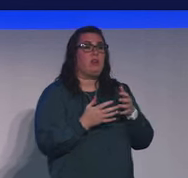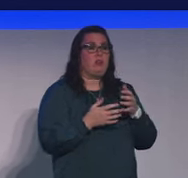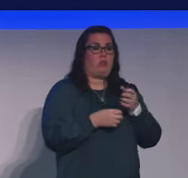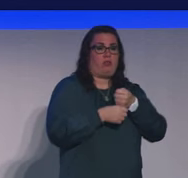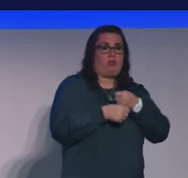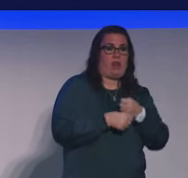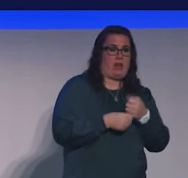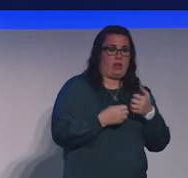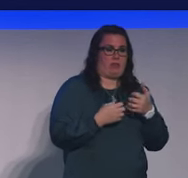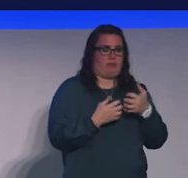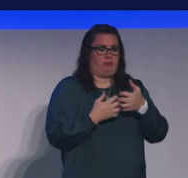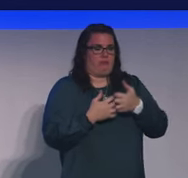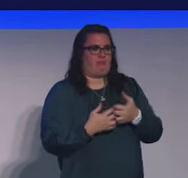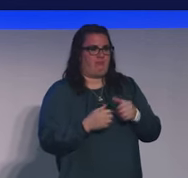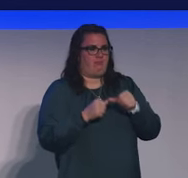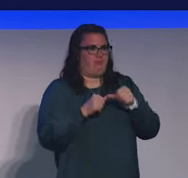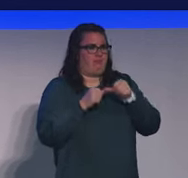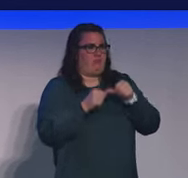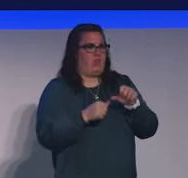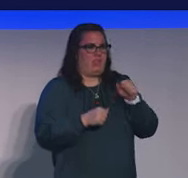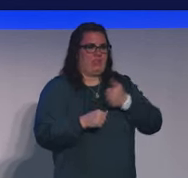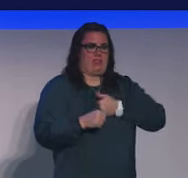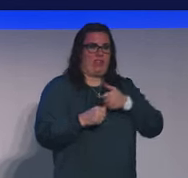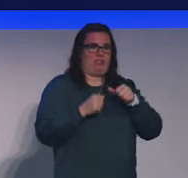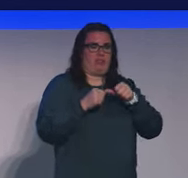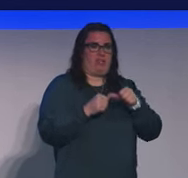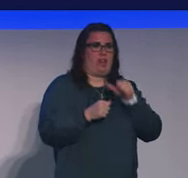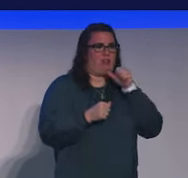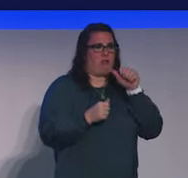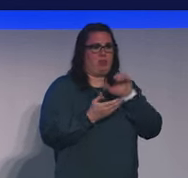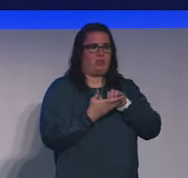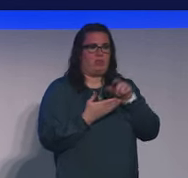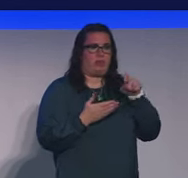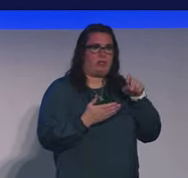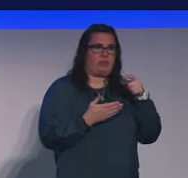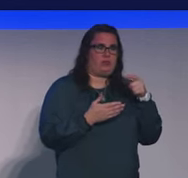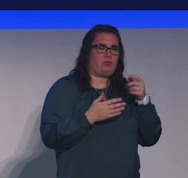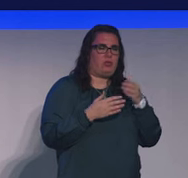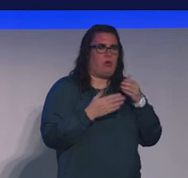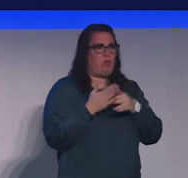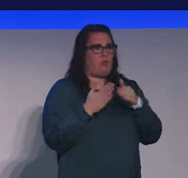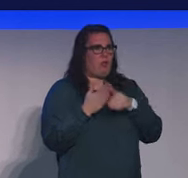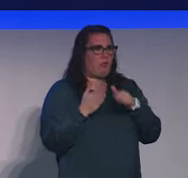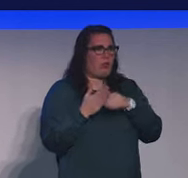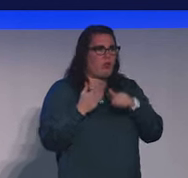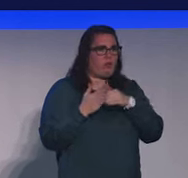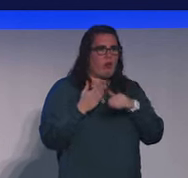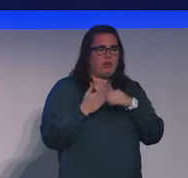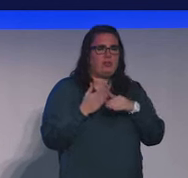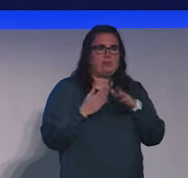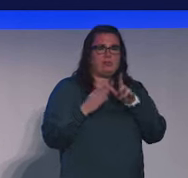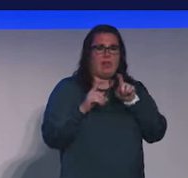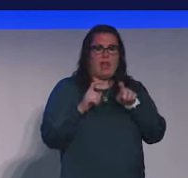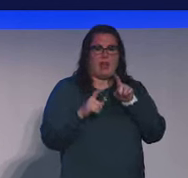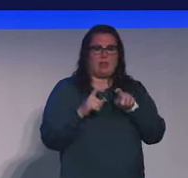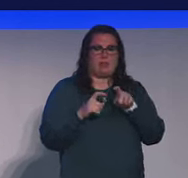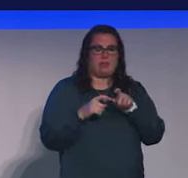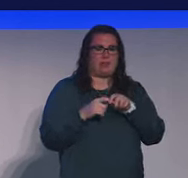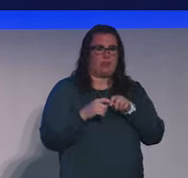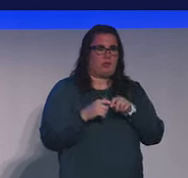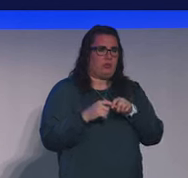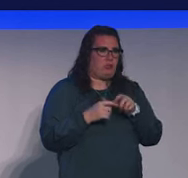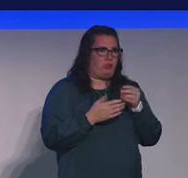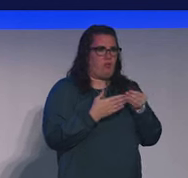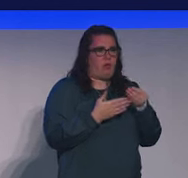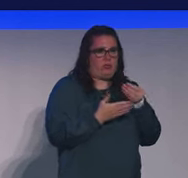-sustaining. Because I don't believe that we should have to go over and over and over again to ask for philanthropic dollars